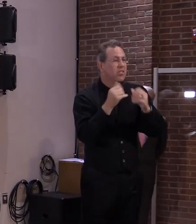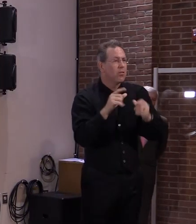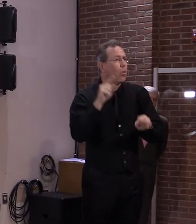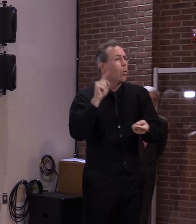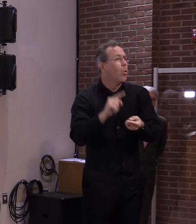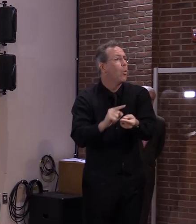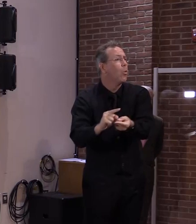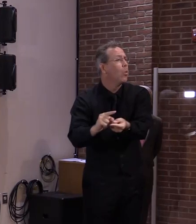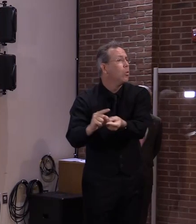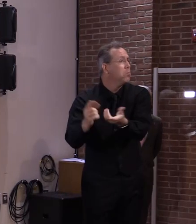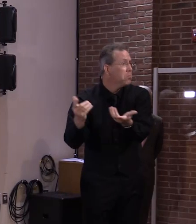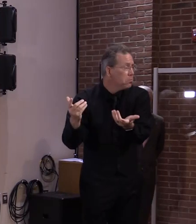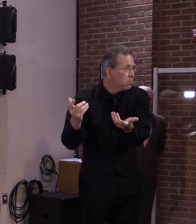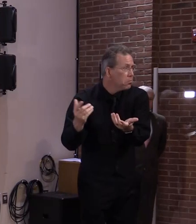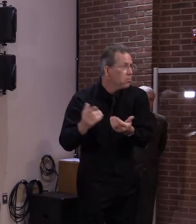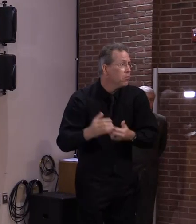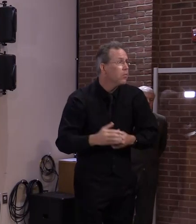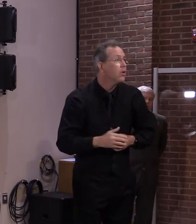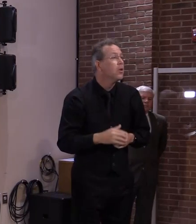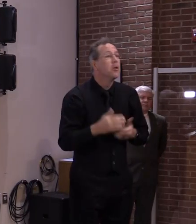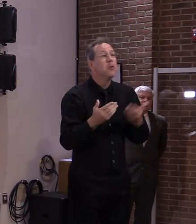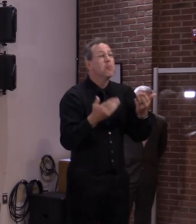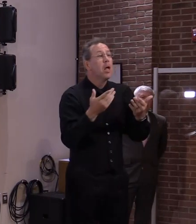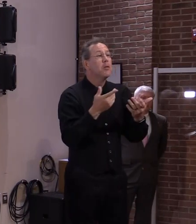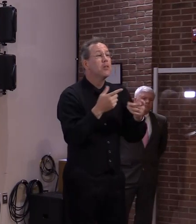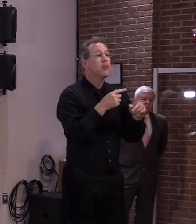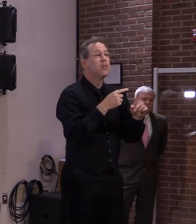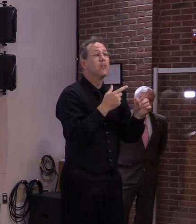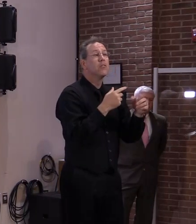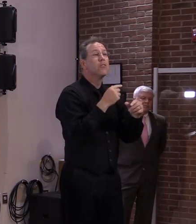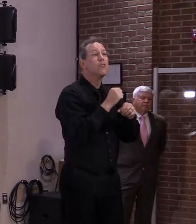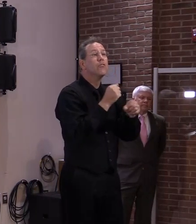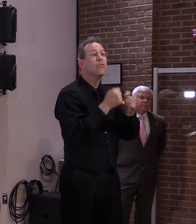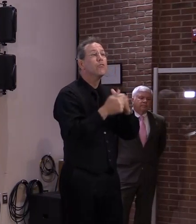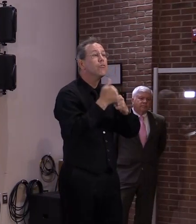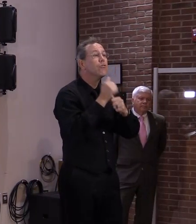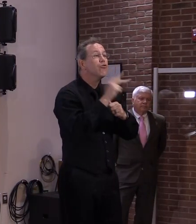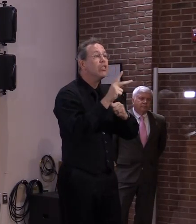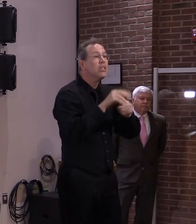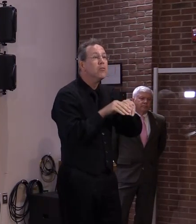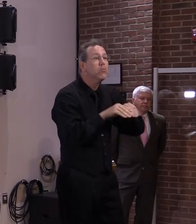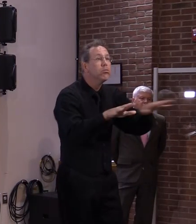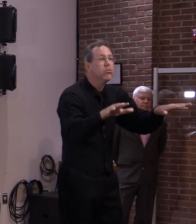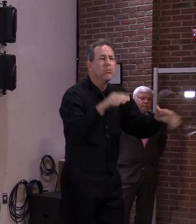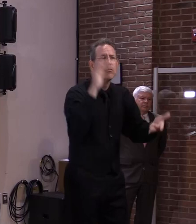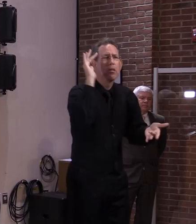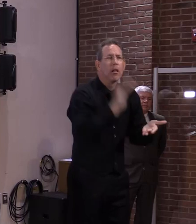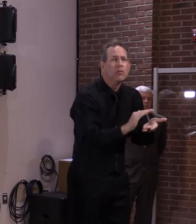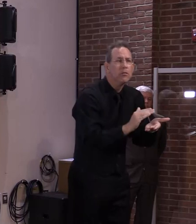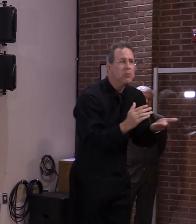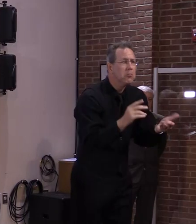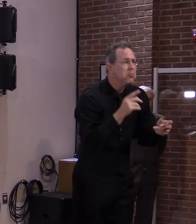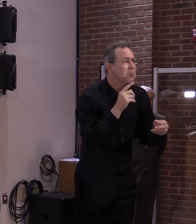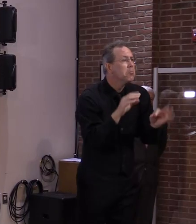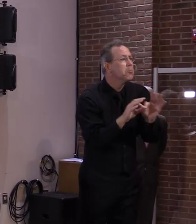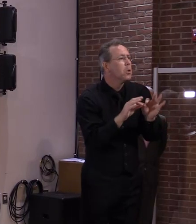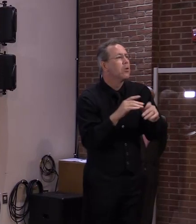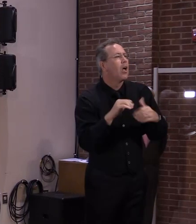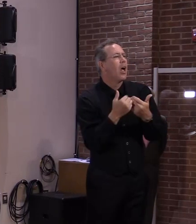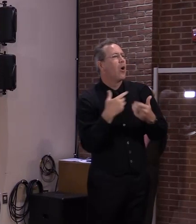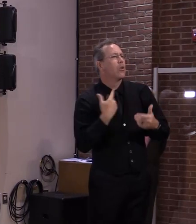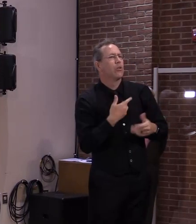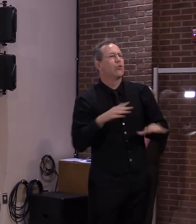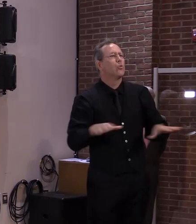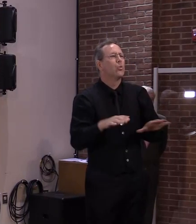that we may conclude the risk of transmission and illness are low enough to warrant a change in that recommendation.